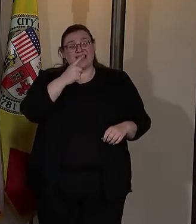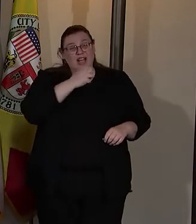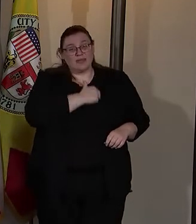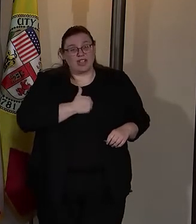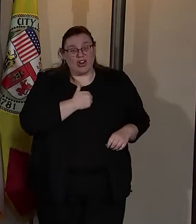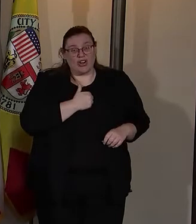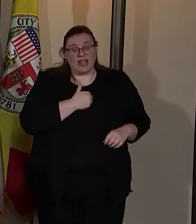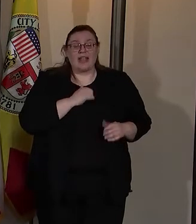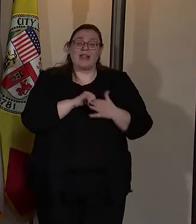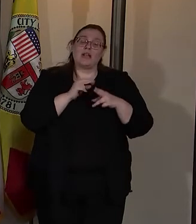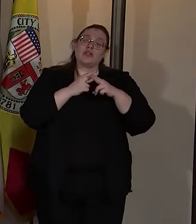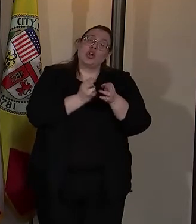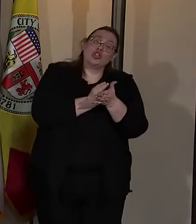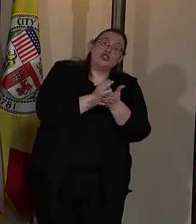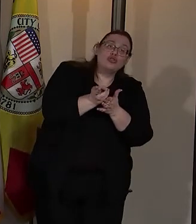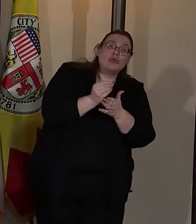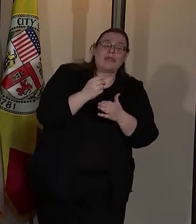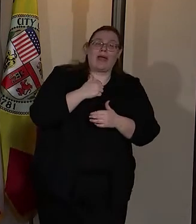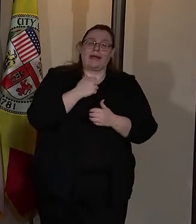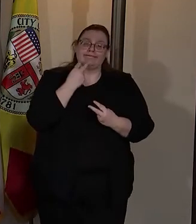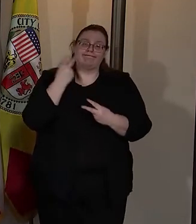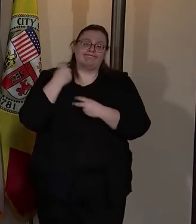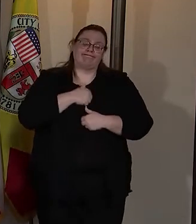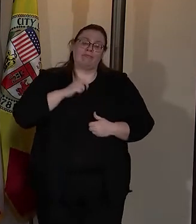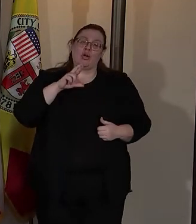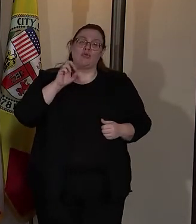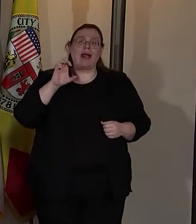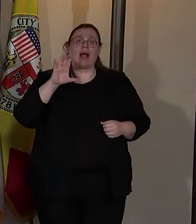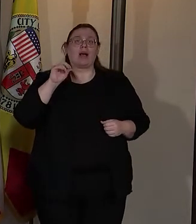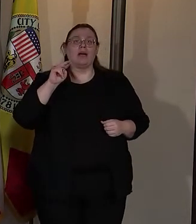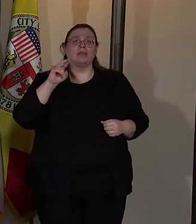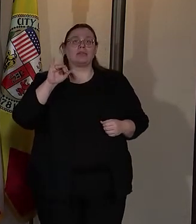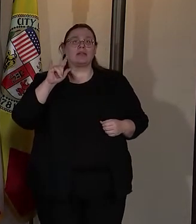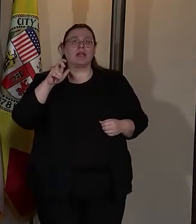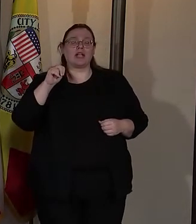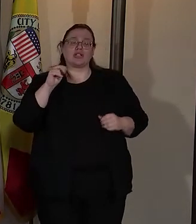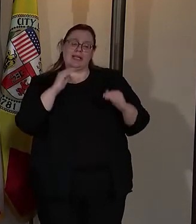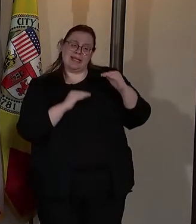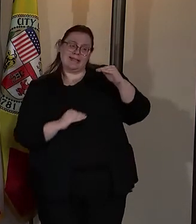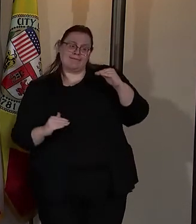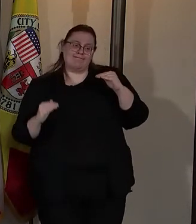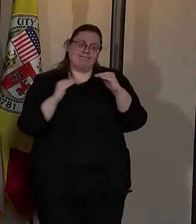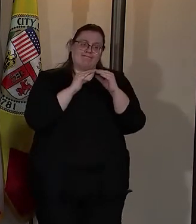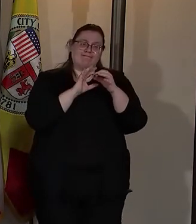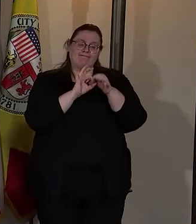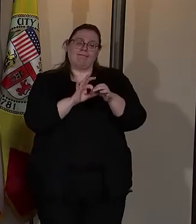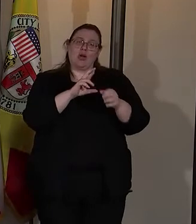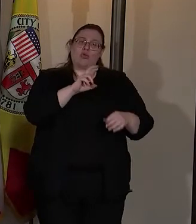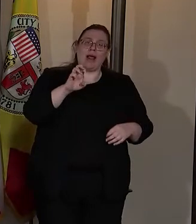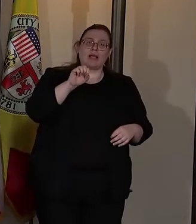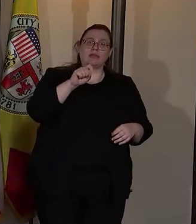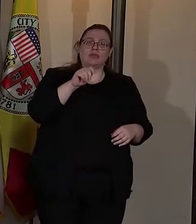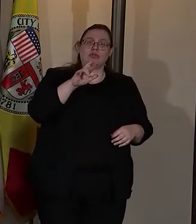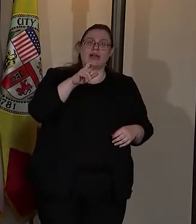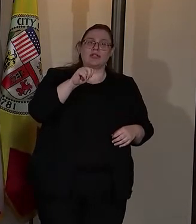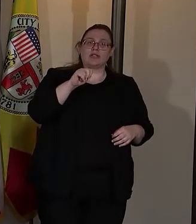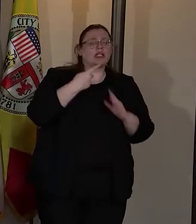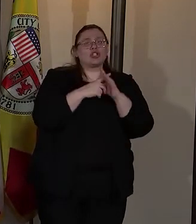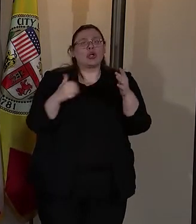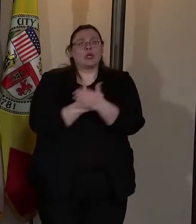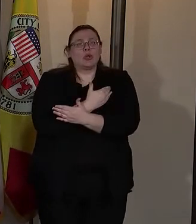truth and reconciliation. It's restoration. It's beginning anew. It's hitting reset.